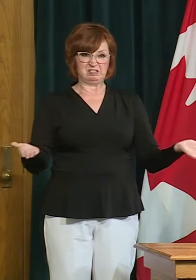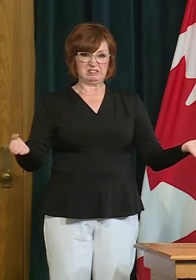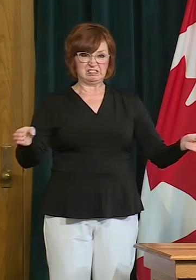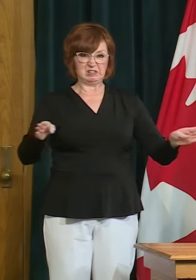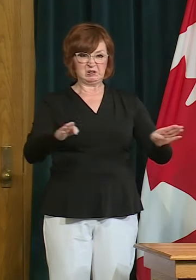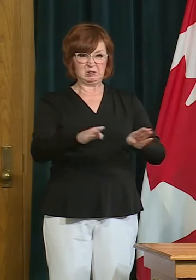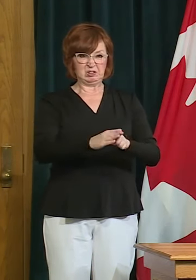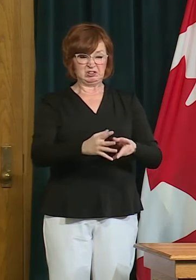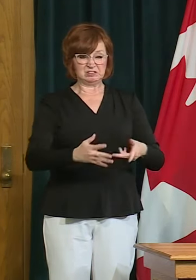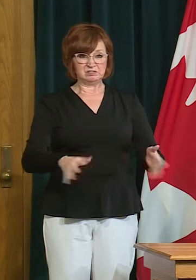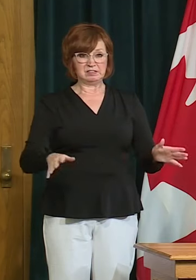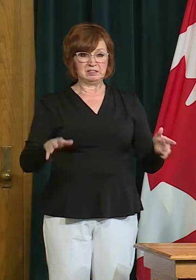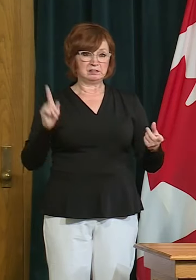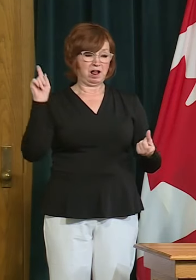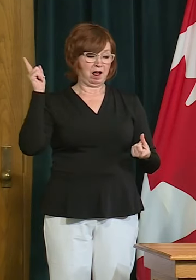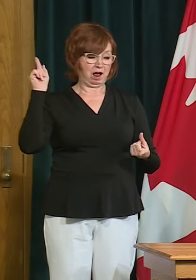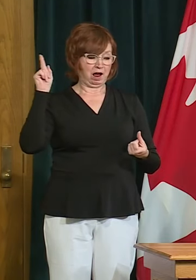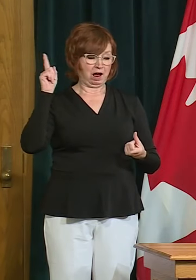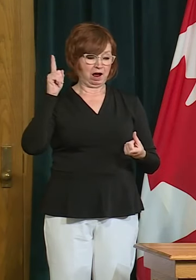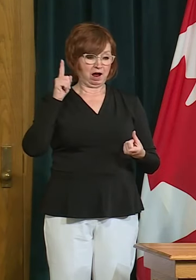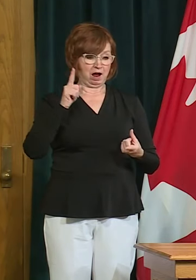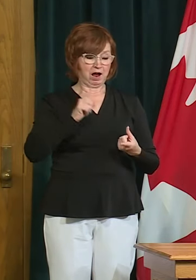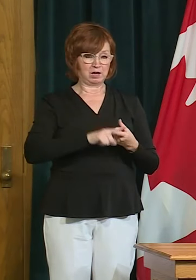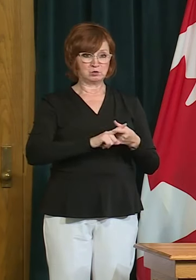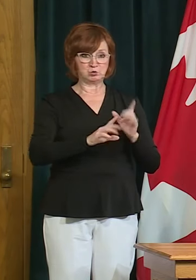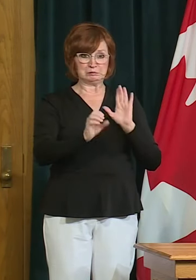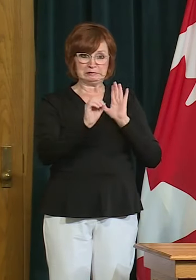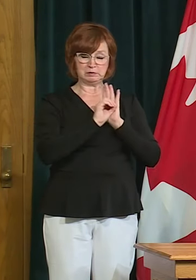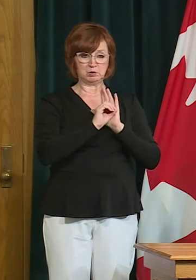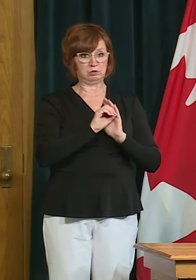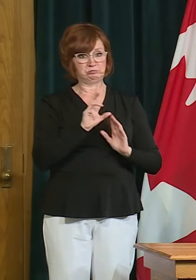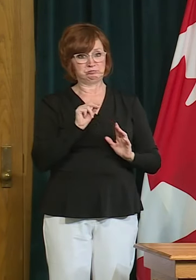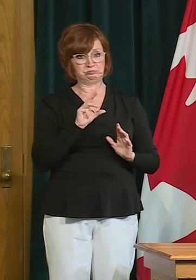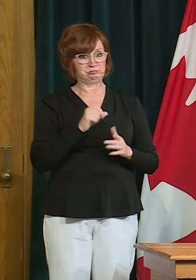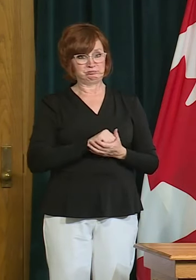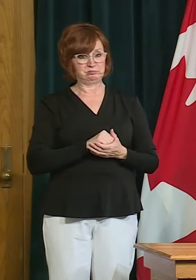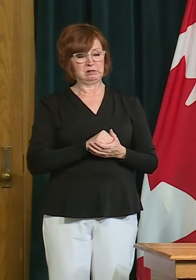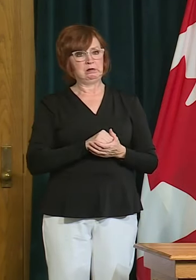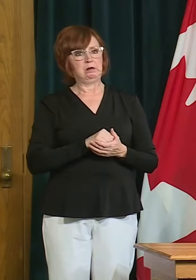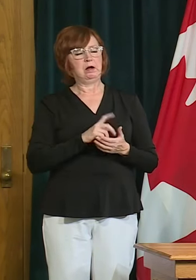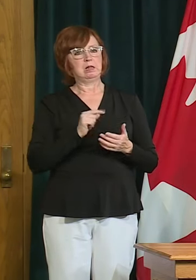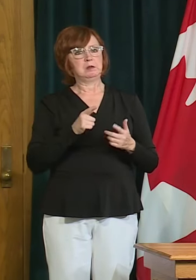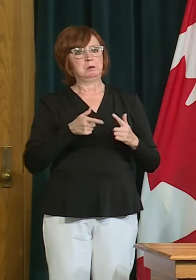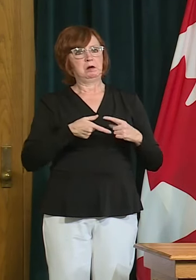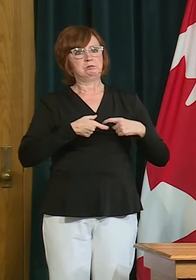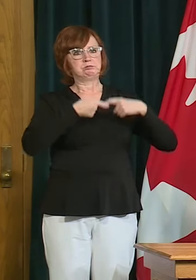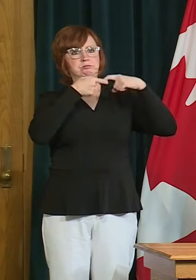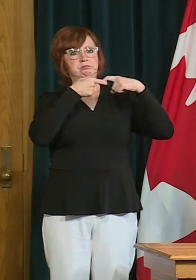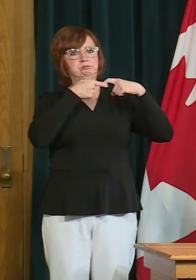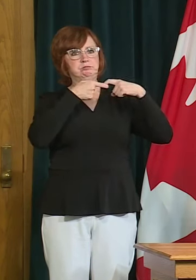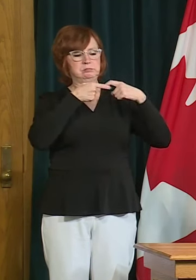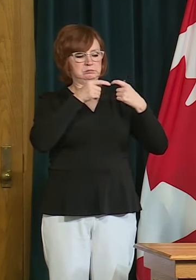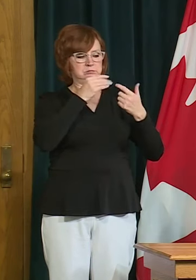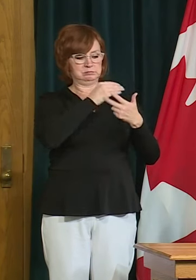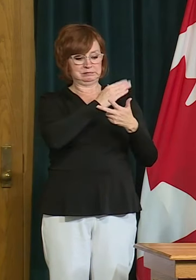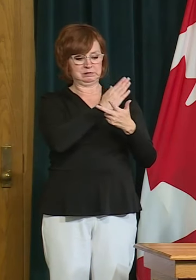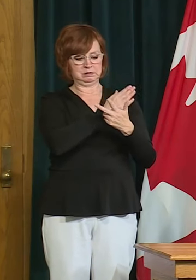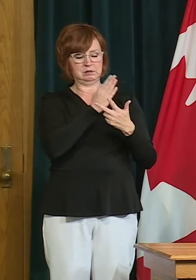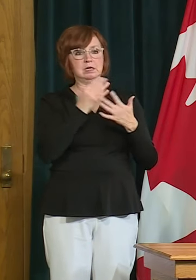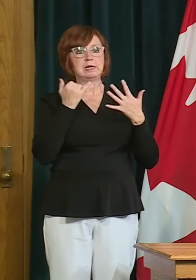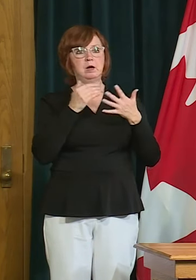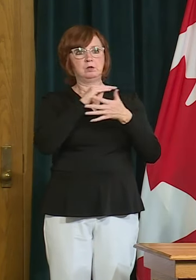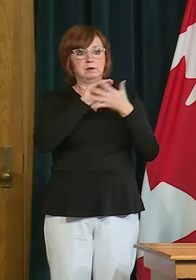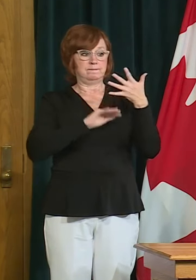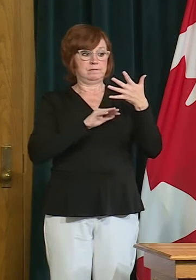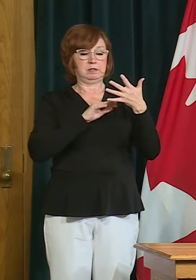some of the higher risk areas were were pulled back and and now with phase three um occurring on monday uh we are